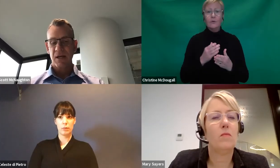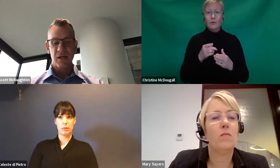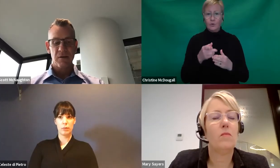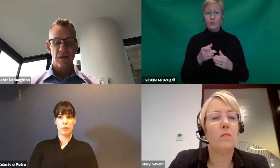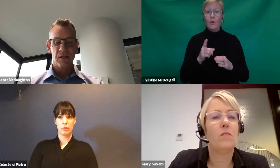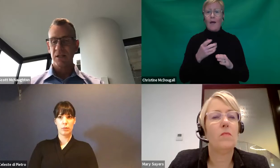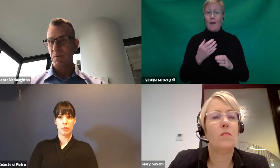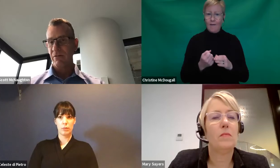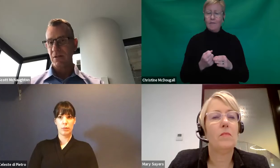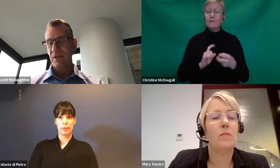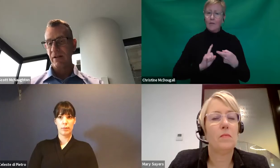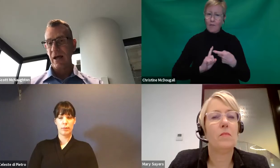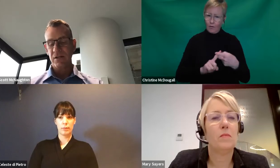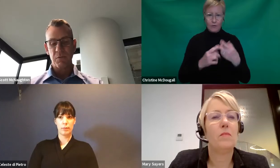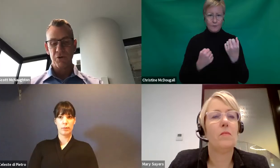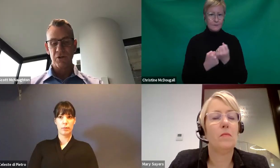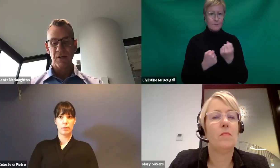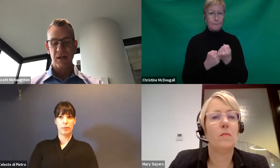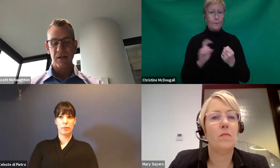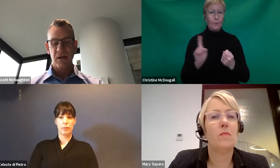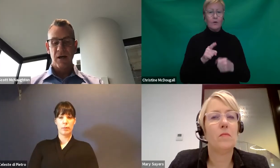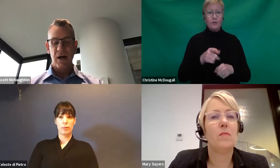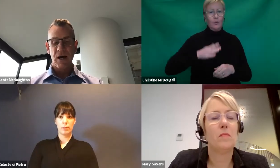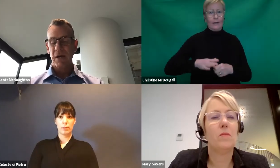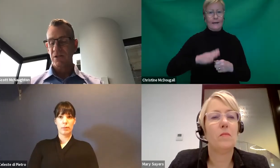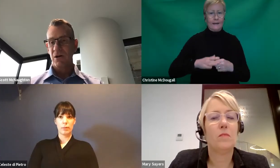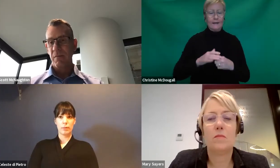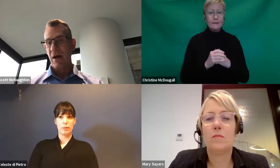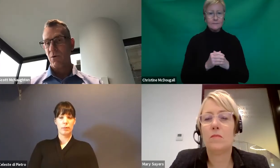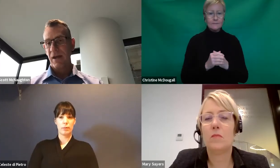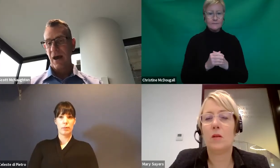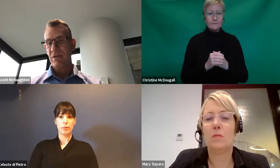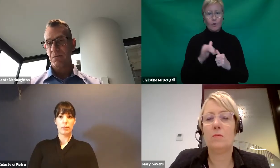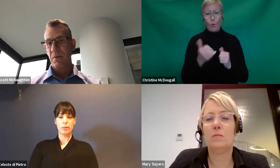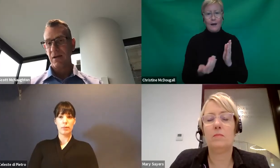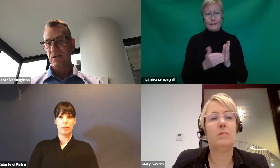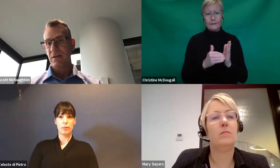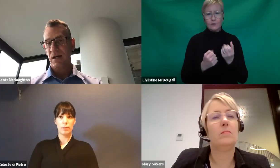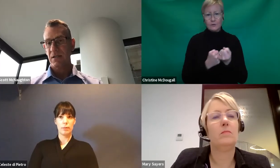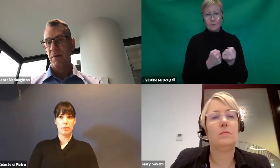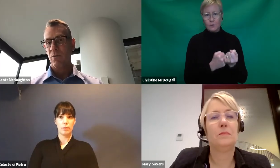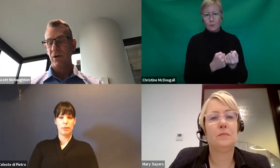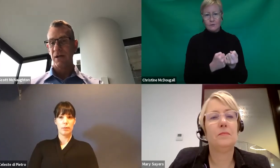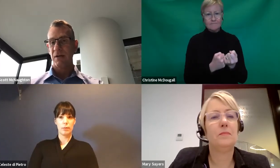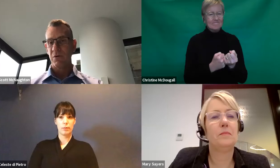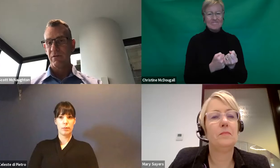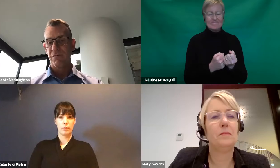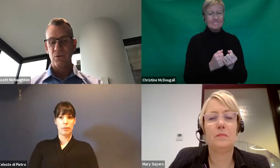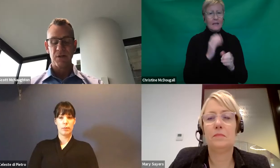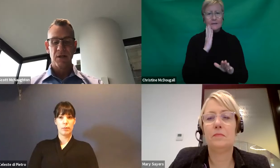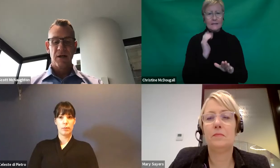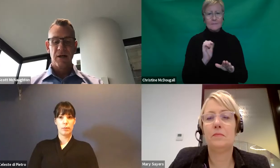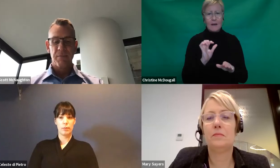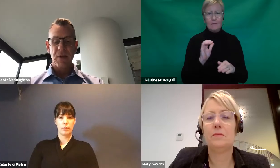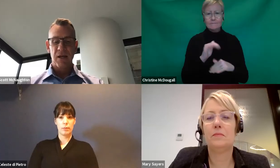you need, the disability related support you need. It's not about what you haven't spent. It's about what you need moving